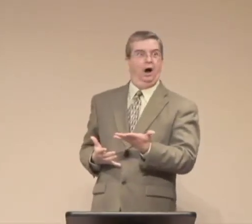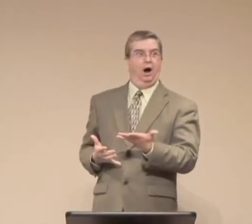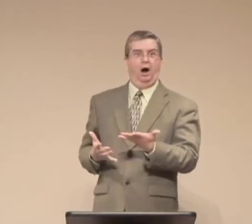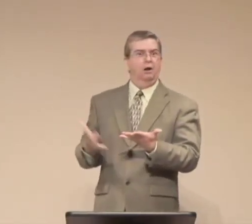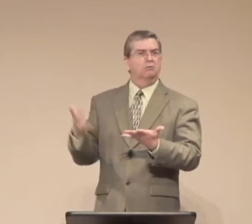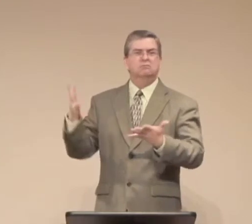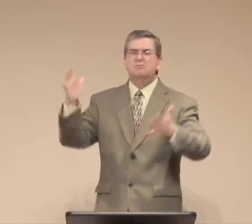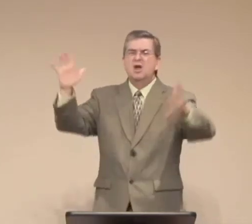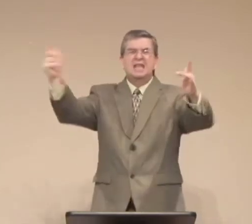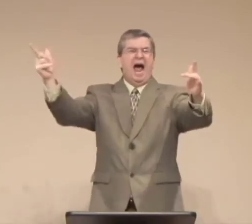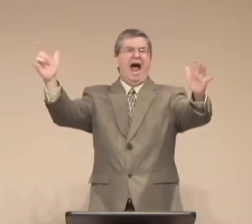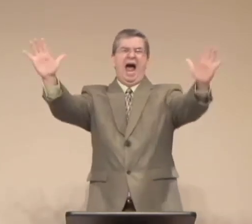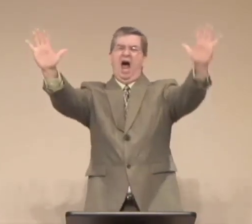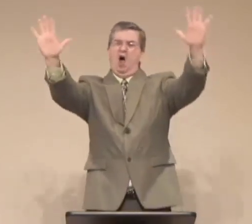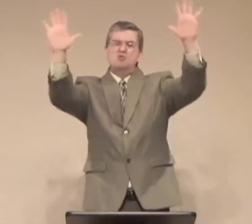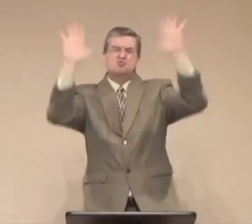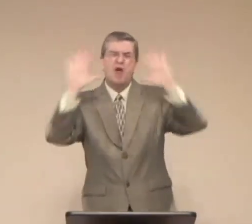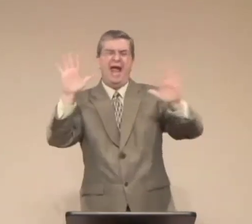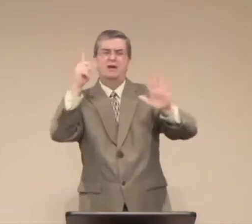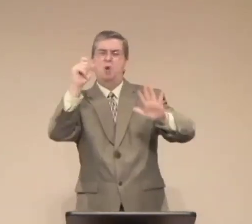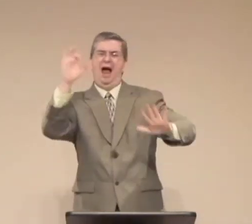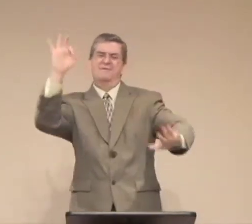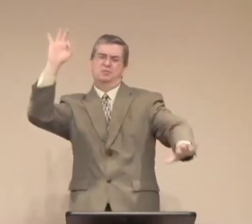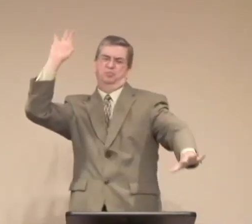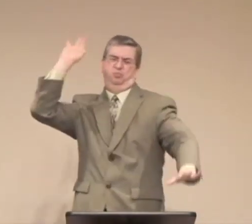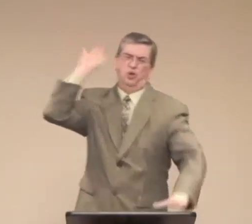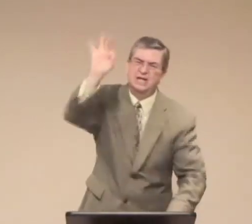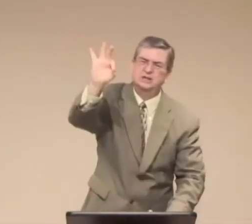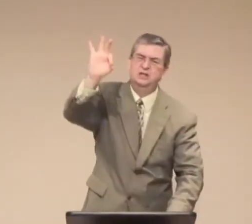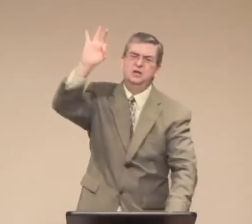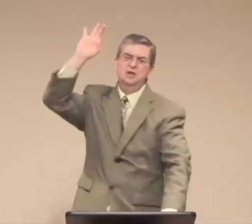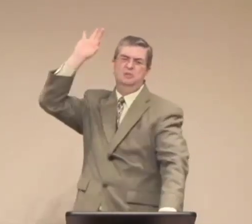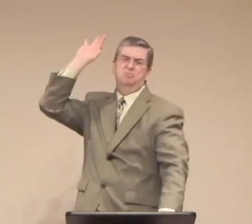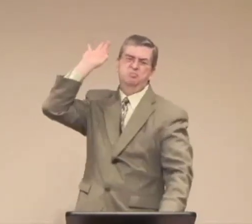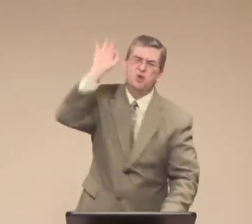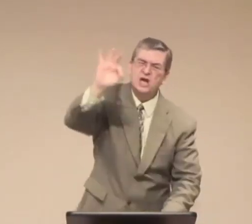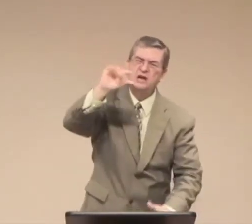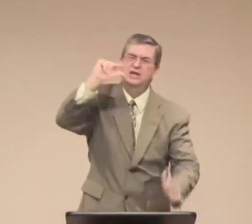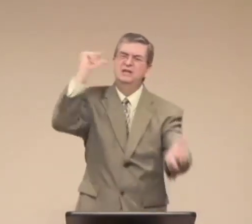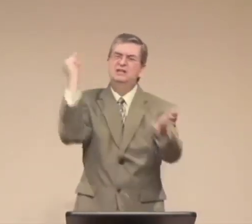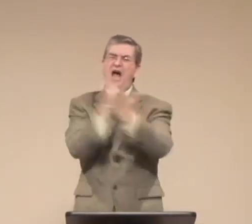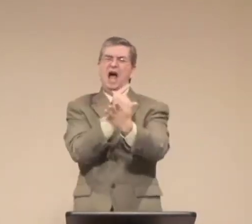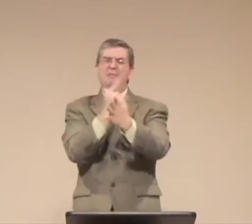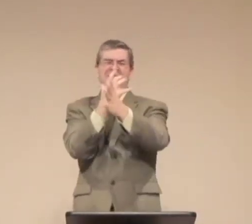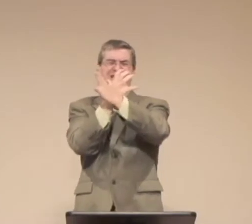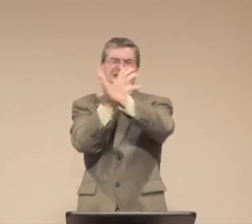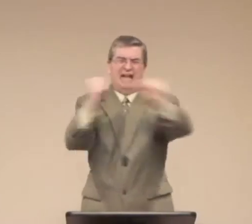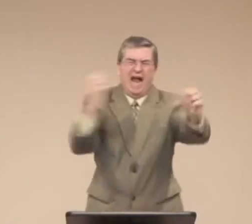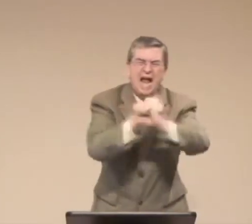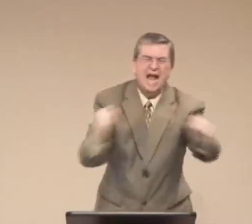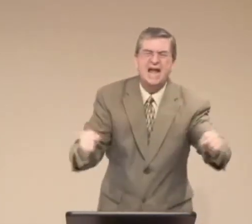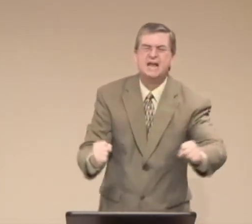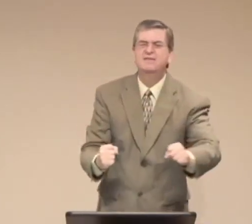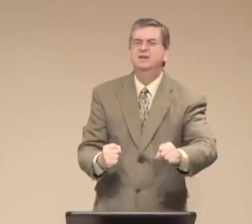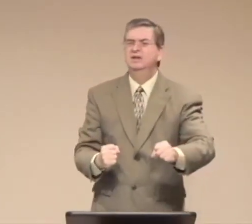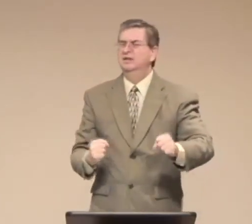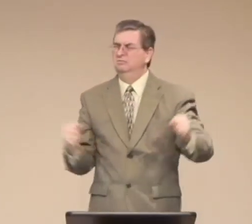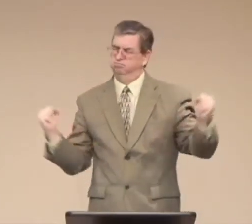I just can't imagine. And that just goes to show you how wonderful God is and how